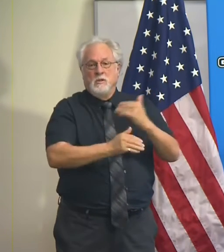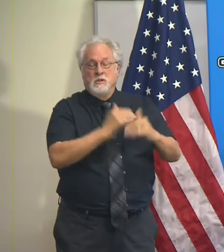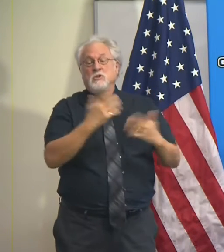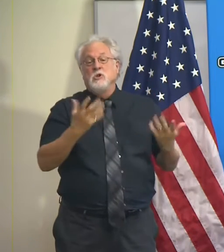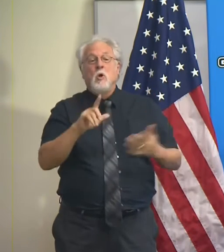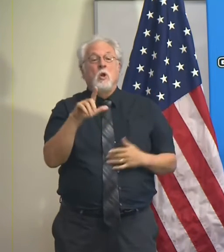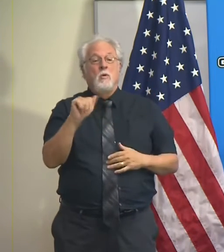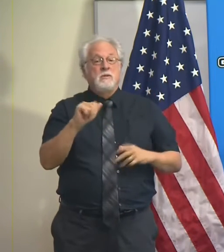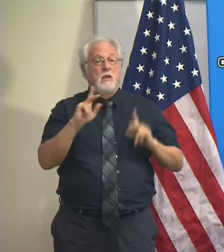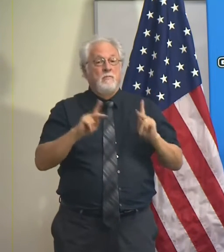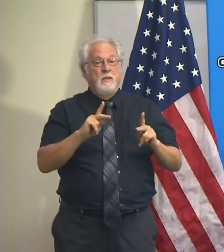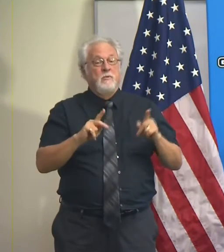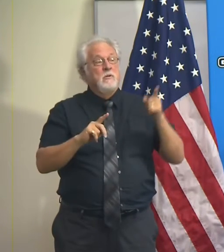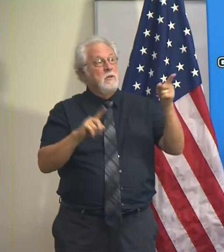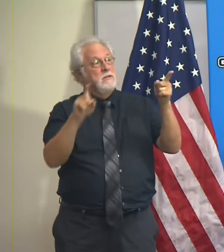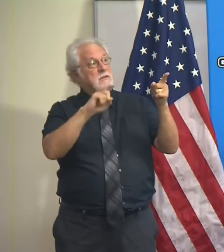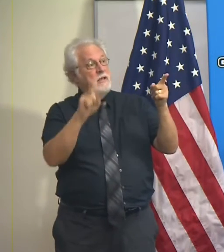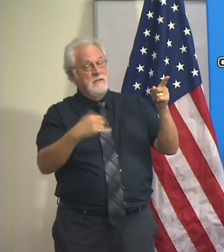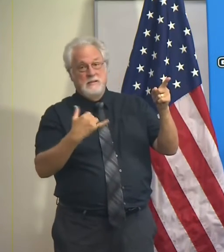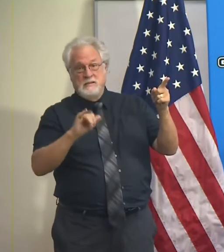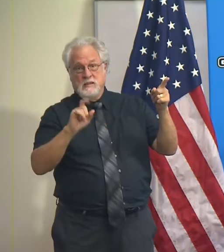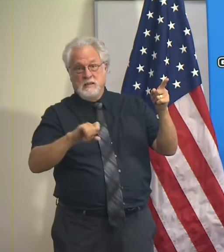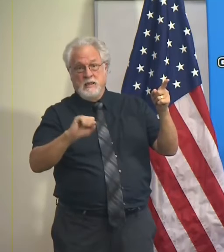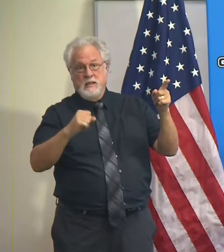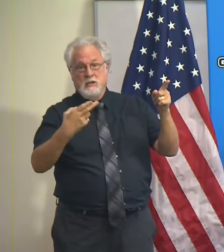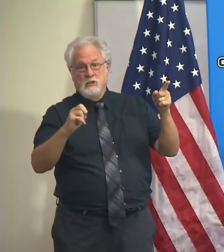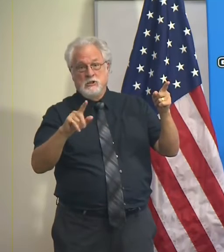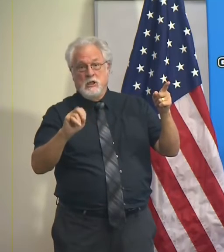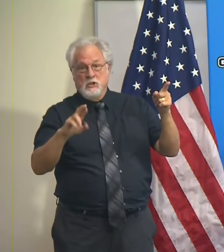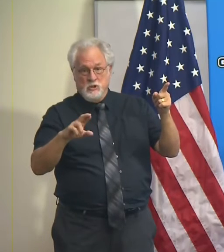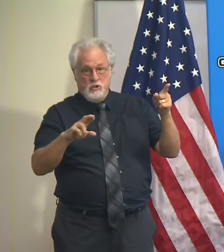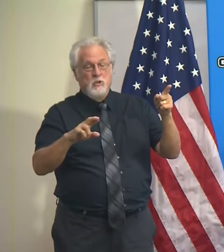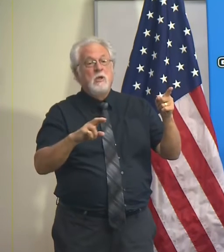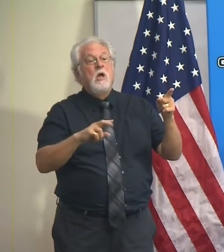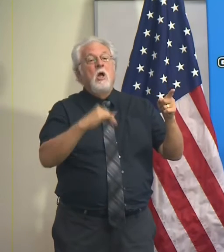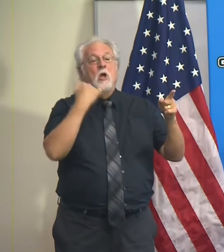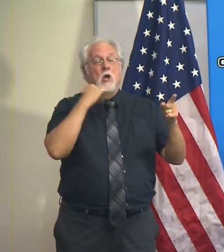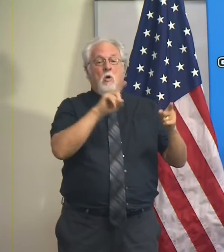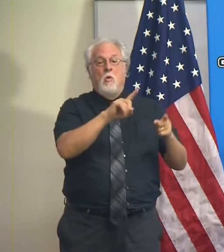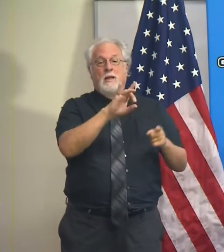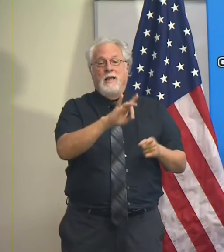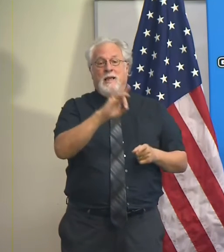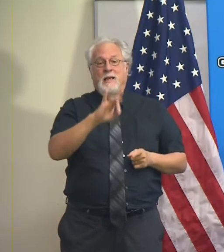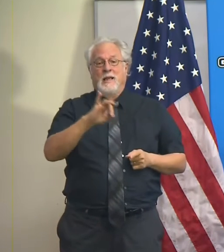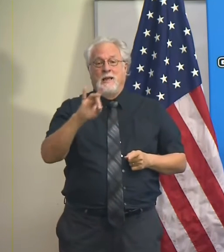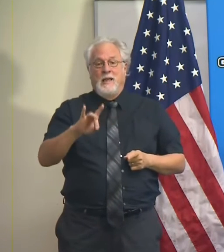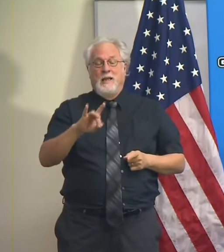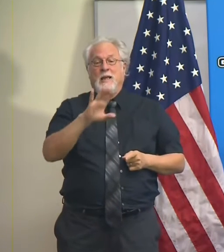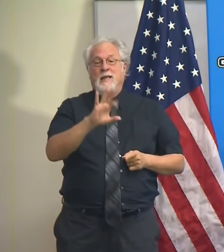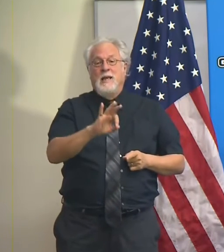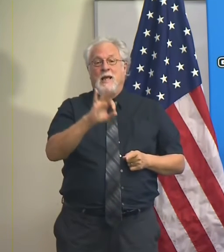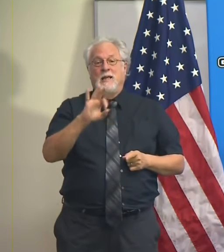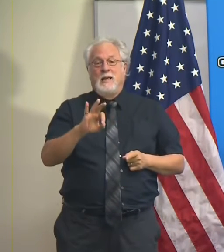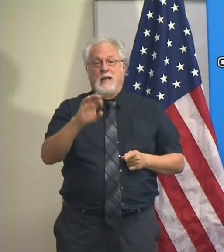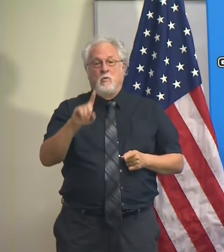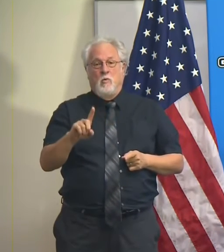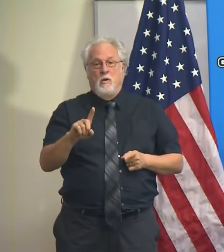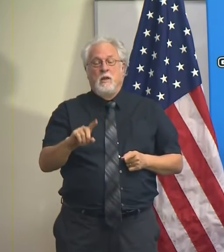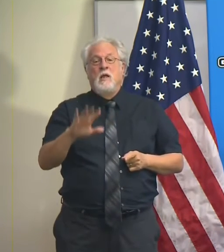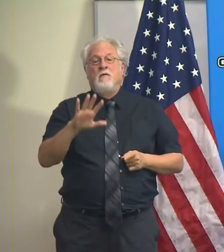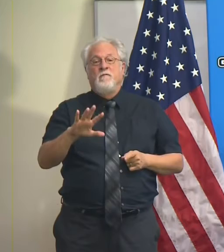Louisiana residents in Texas who still need shelter are asked to call 1-888-991